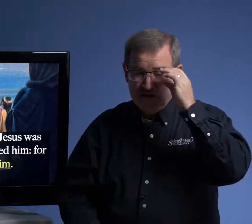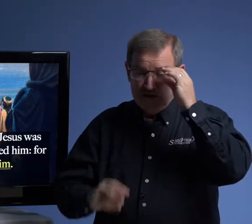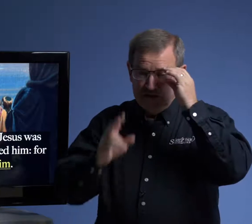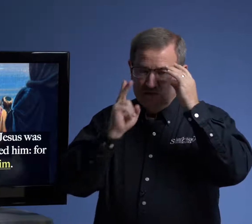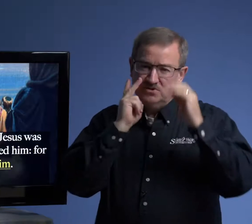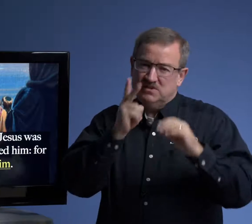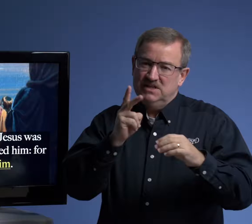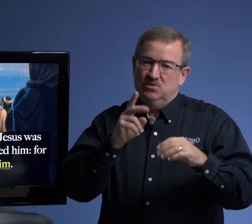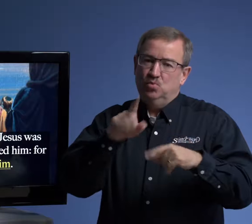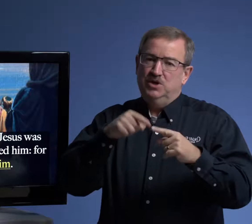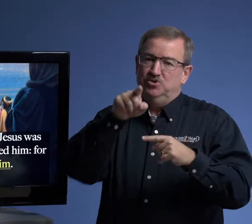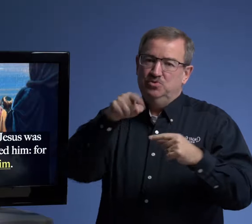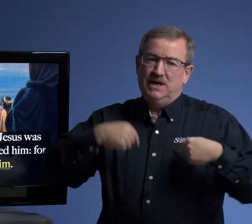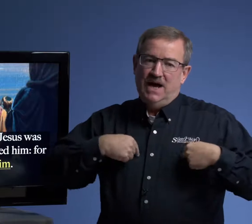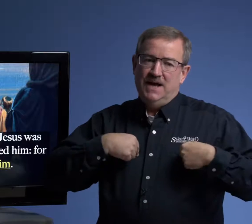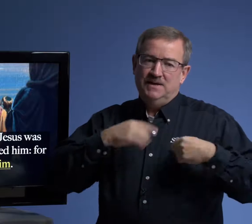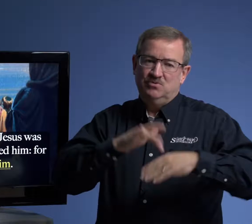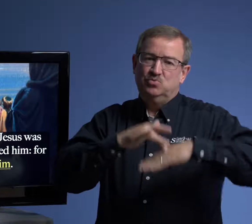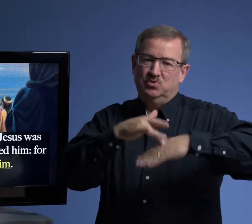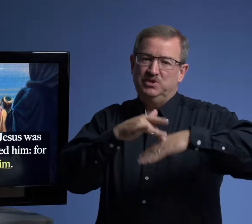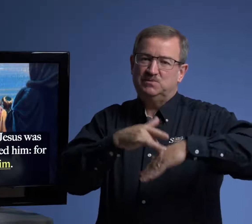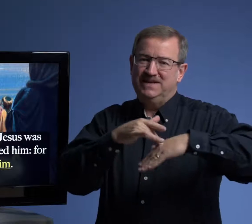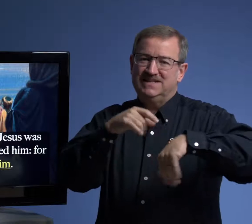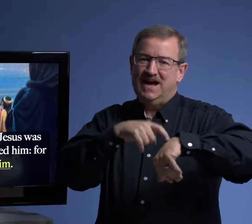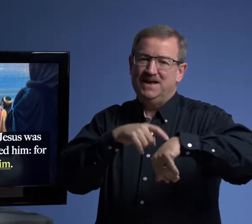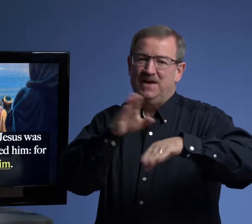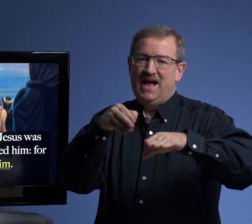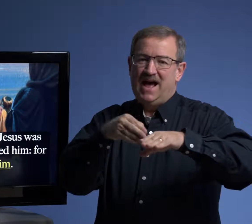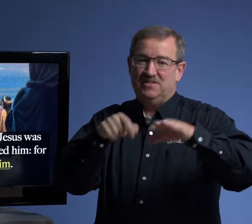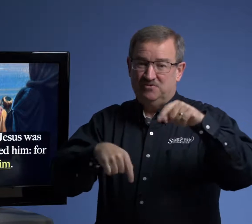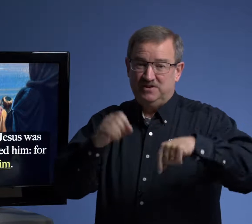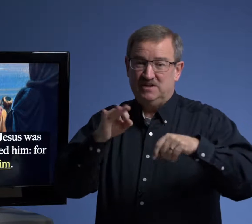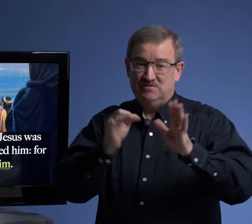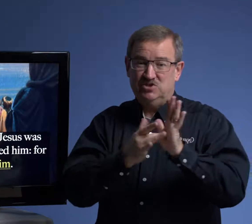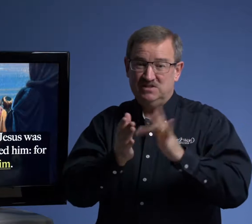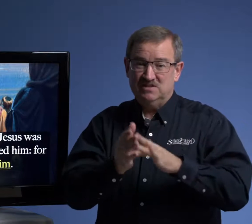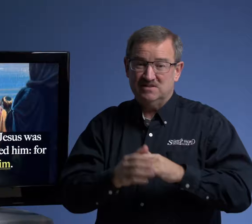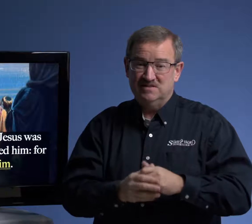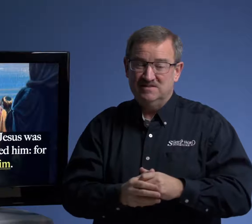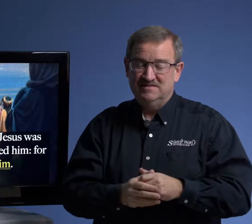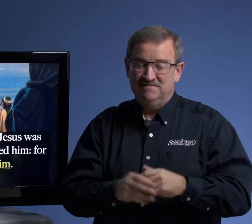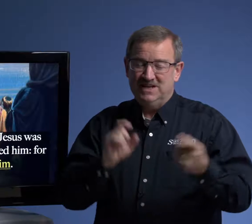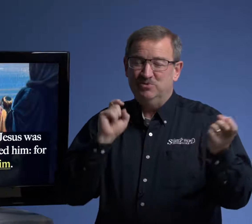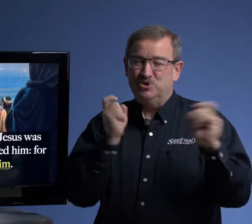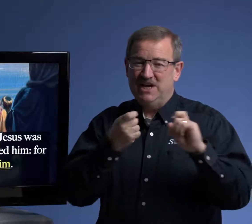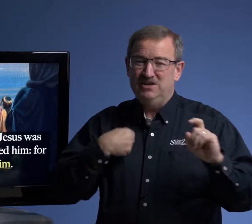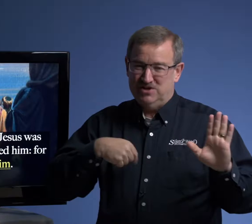You see, when you and I, when we spend time at the feet of Jesus, it will change